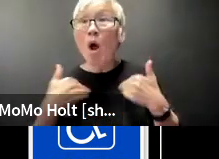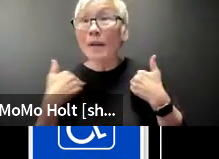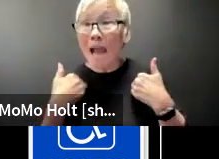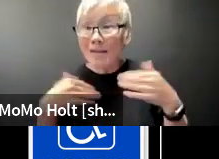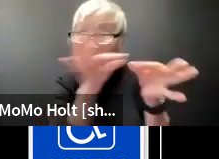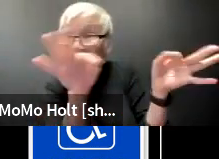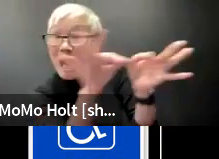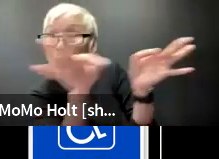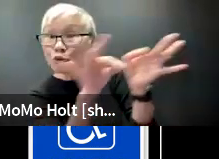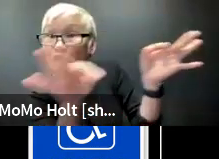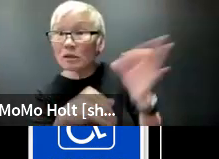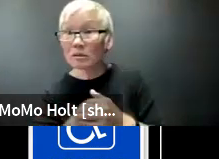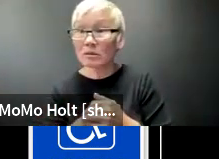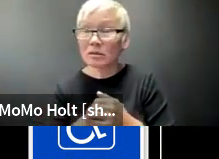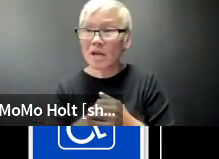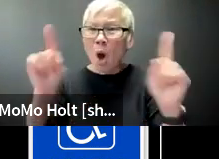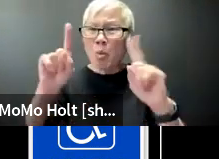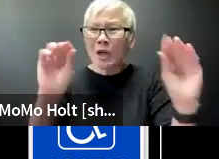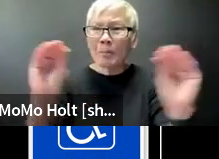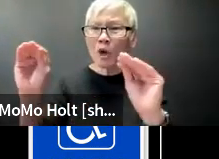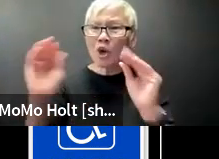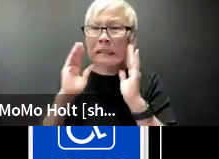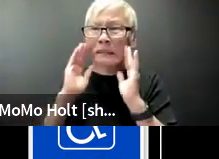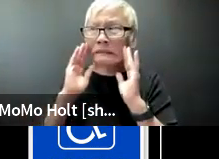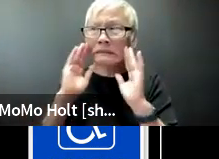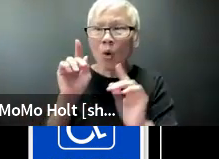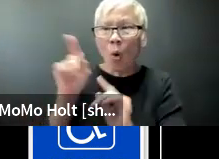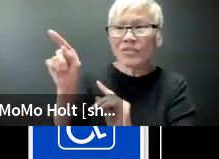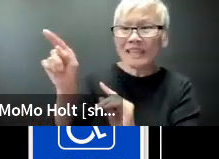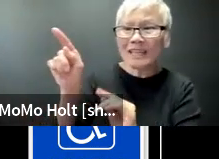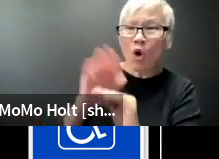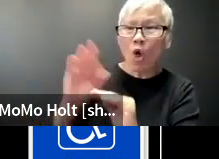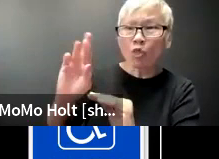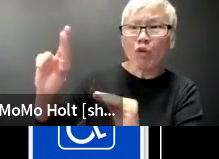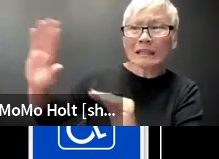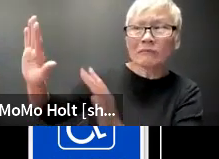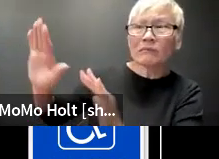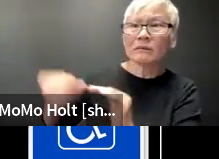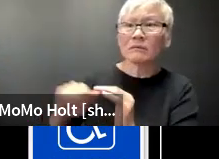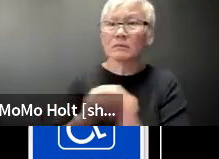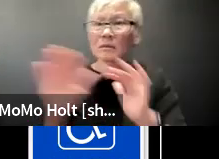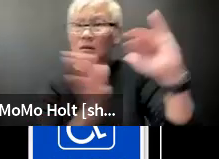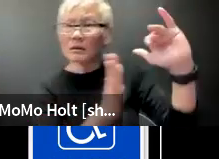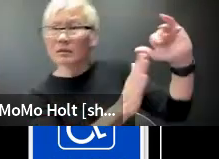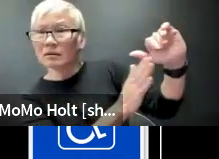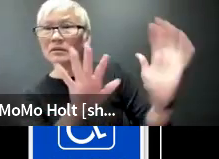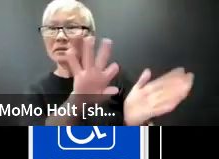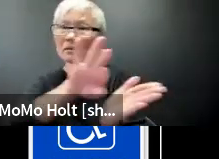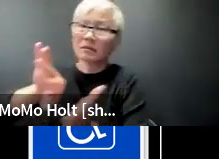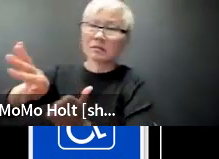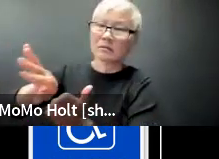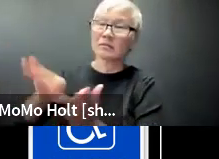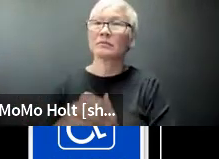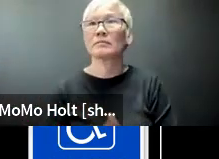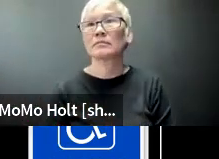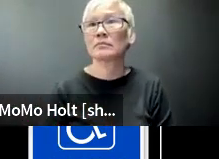use hearing aids and they can connect we have the captions available oh but then where do we put it maybe over here